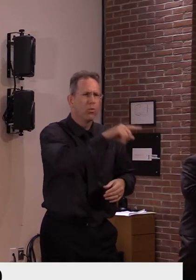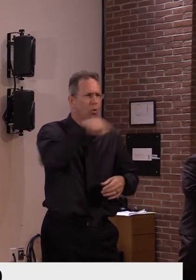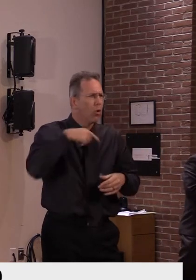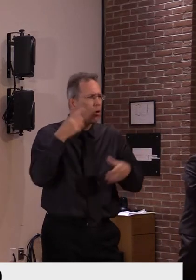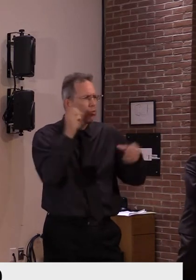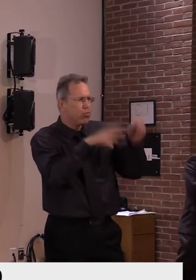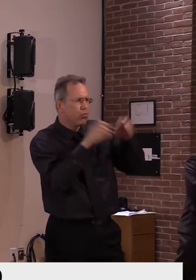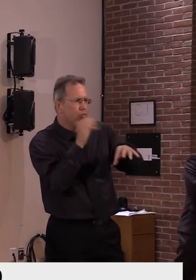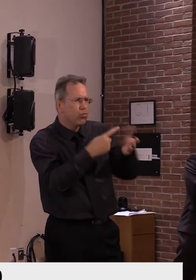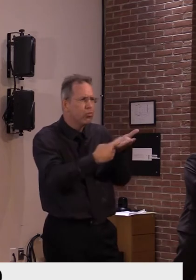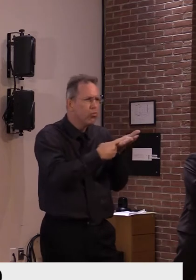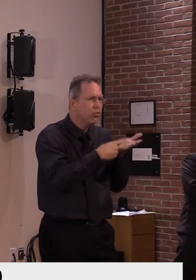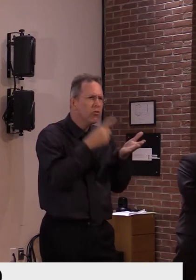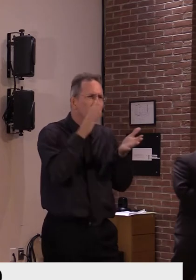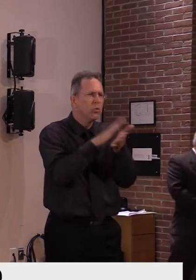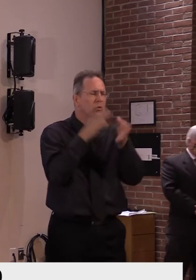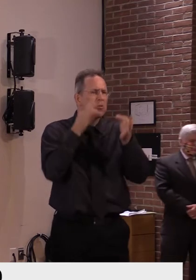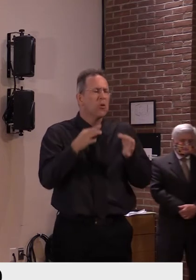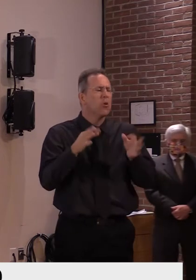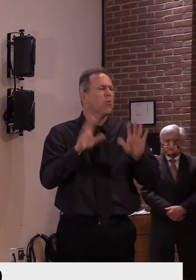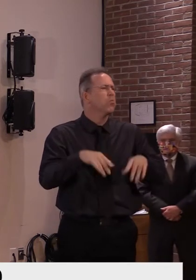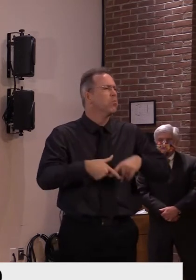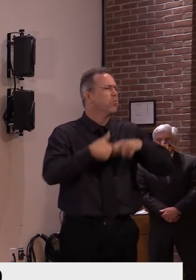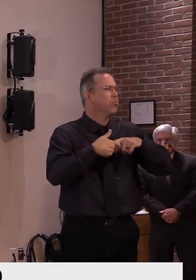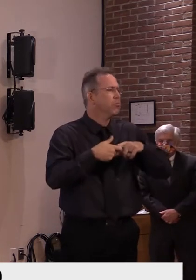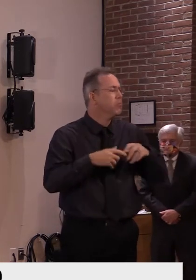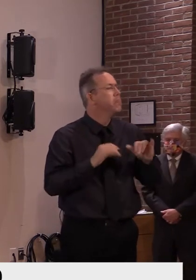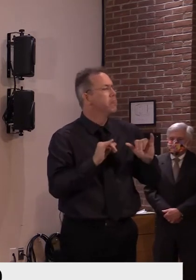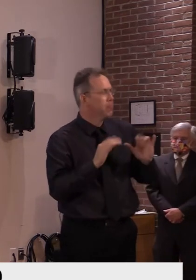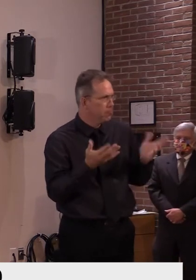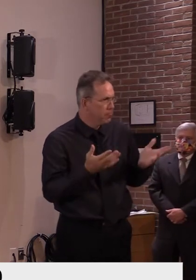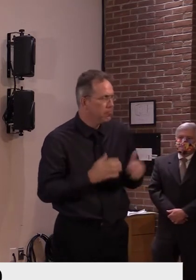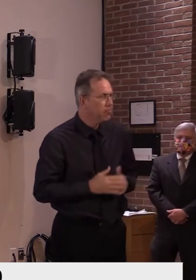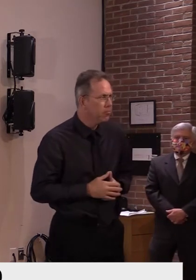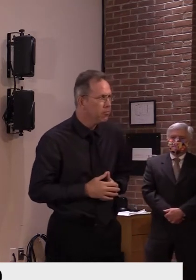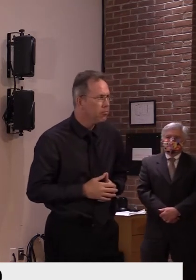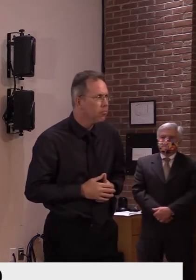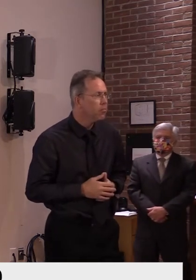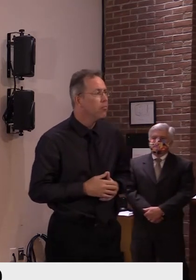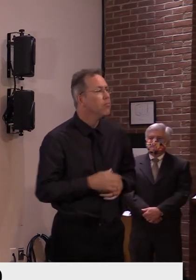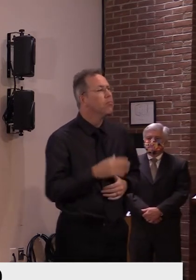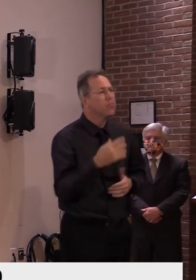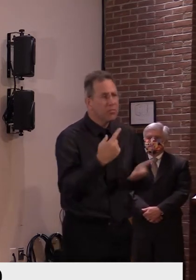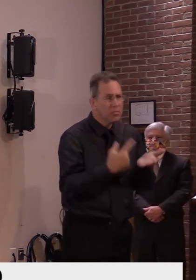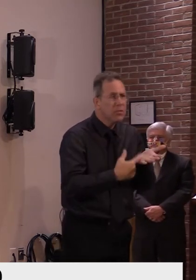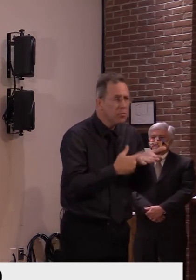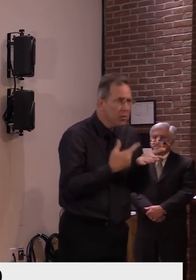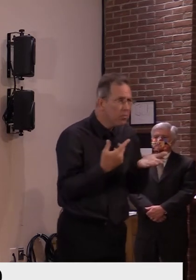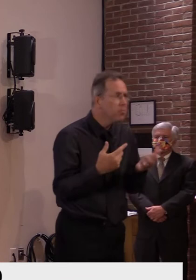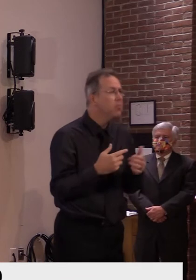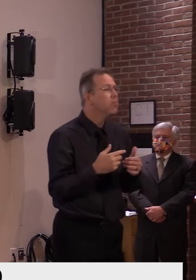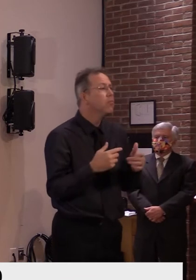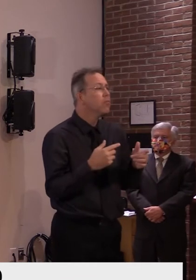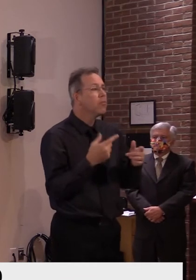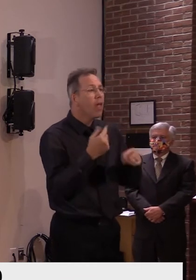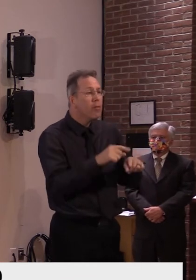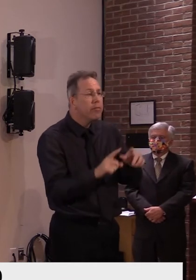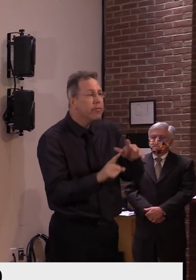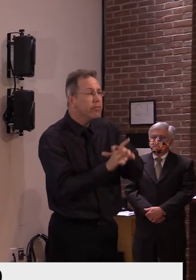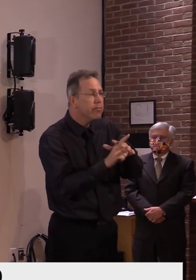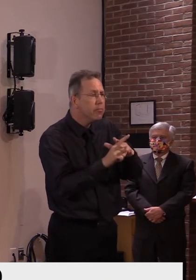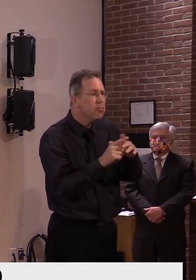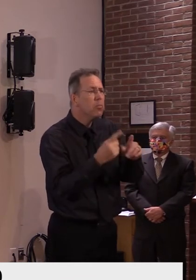public health council is to continue school in session, but because of